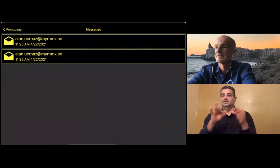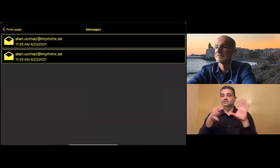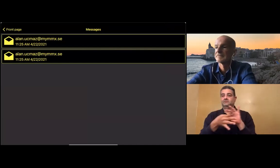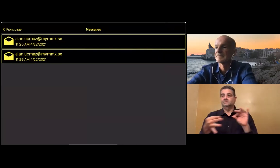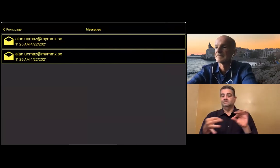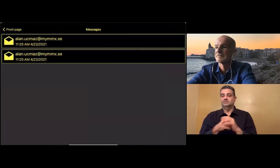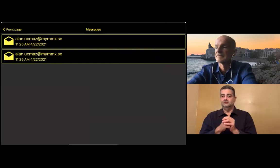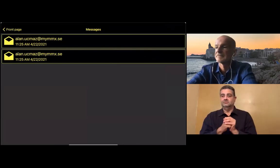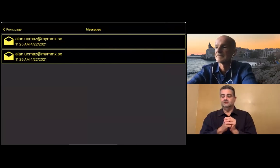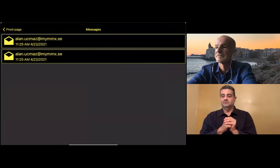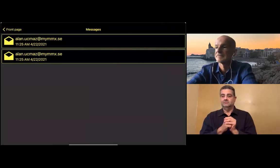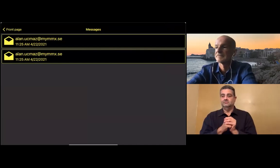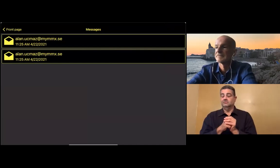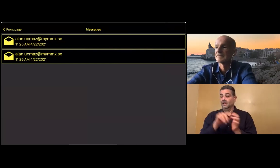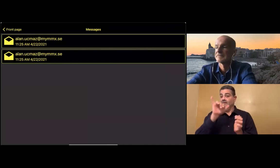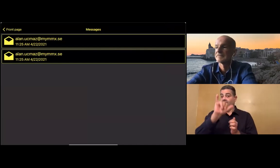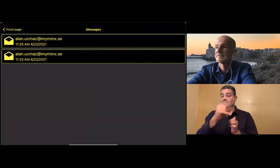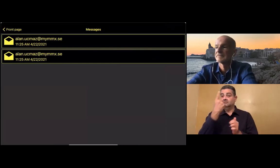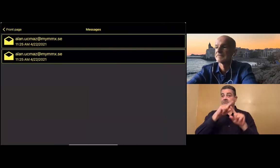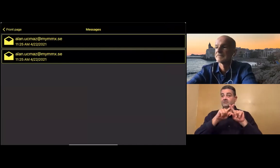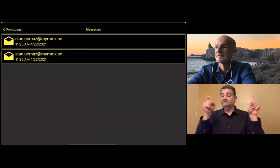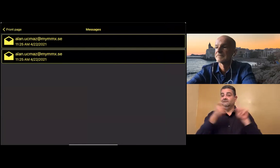And obviously that means somebody can leave a message.